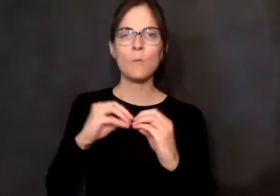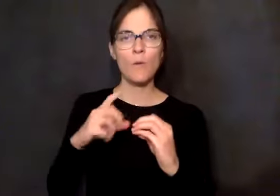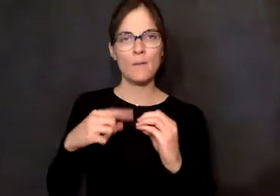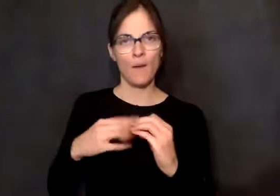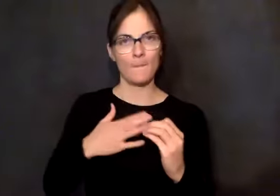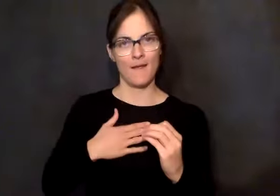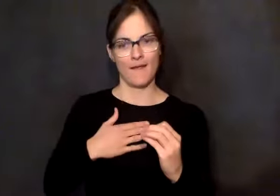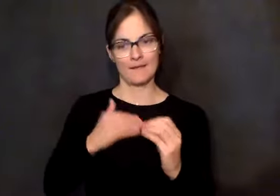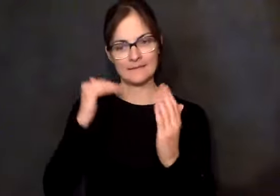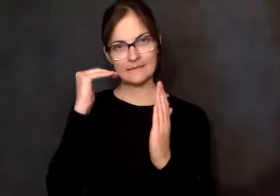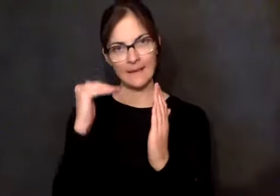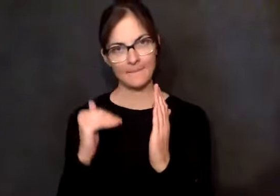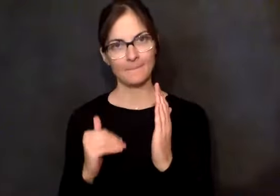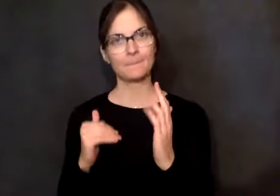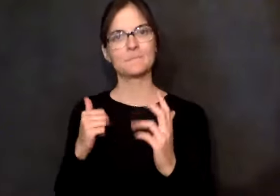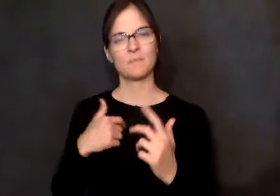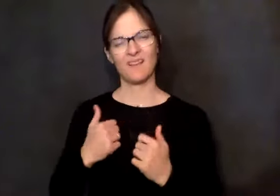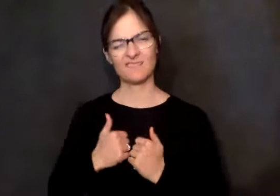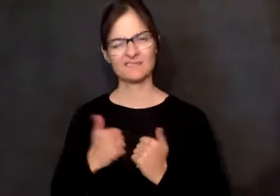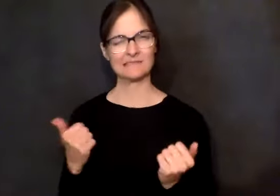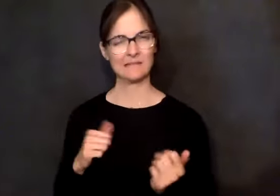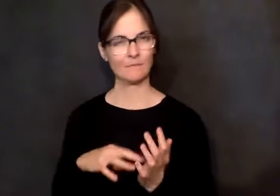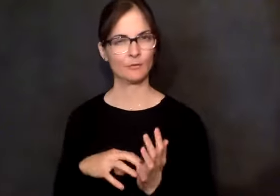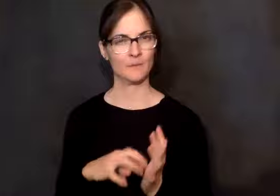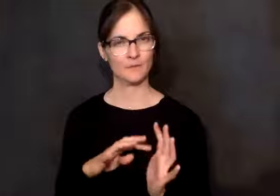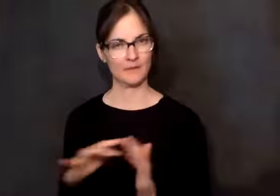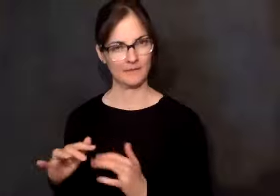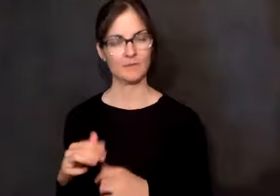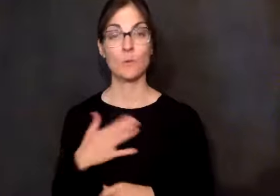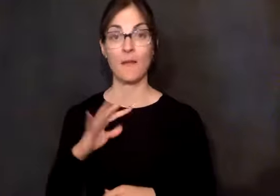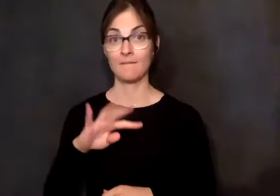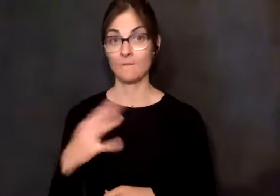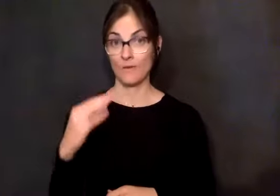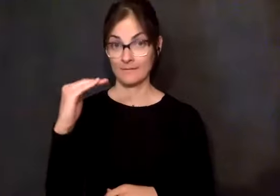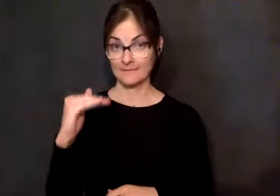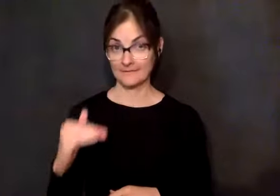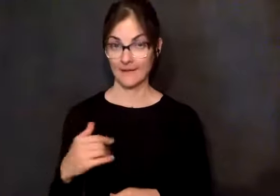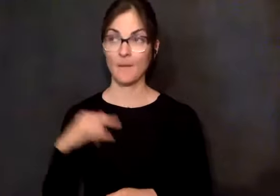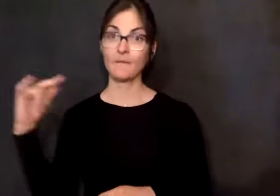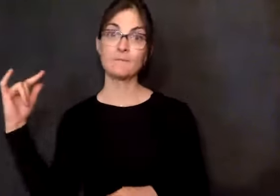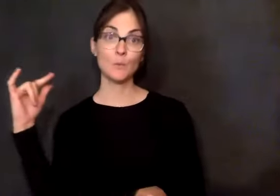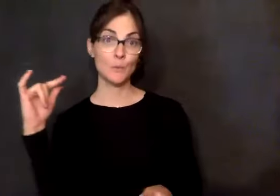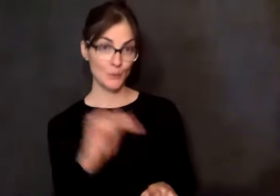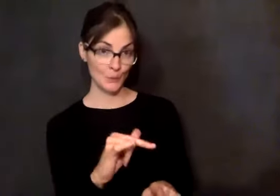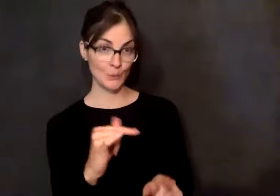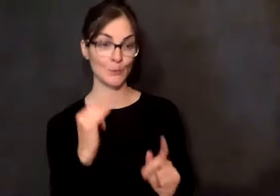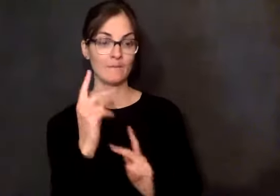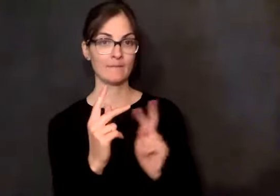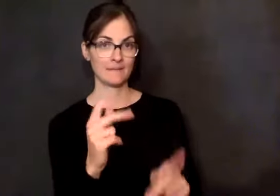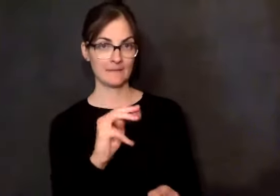And in the revealing and in the vulnerability. so I did my fourth step and flew down and sat for two days and